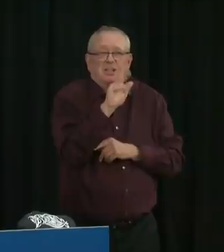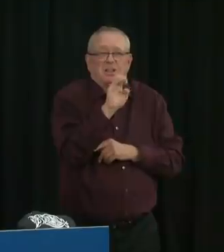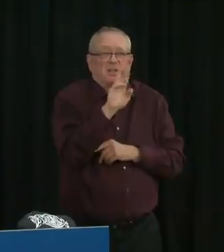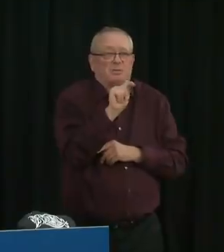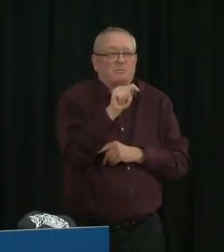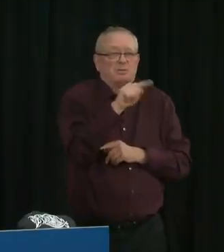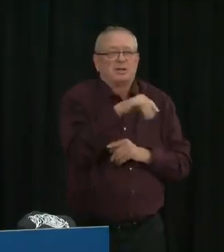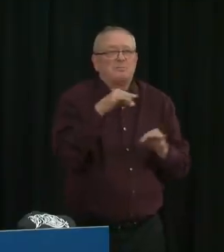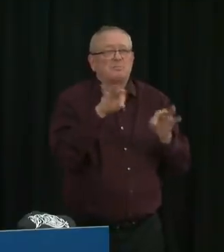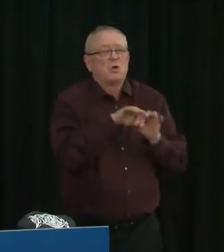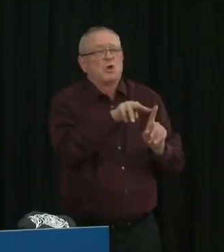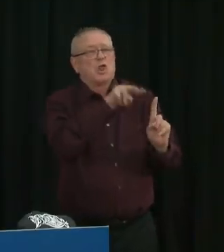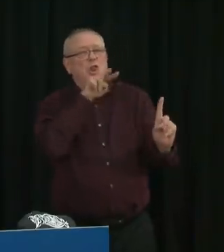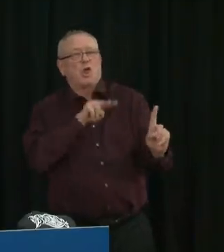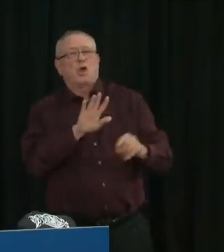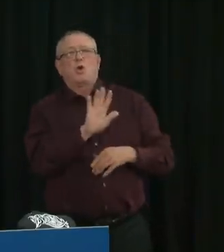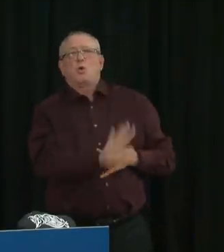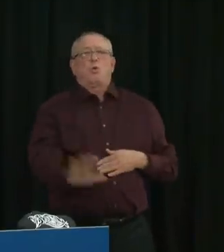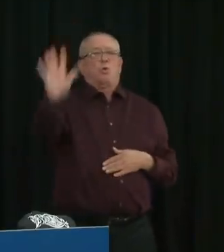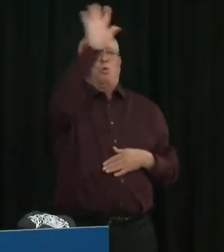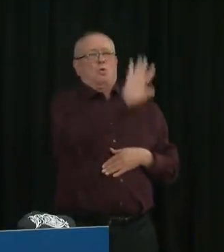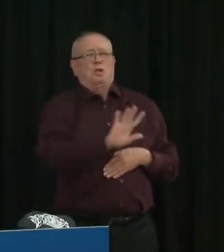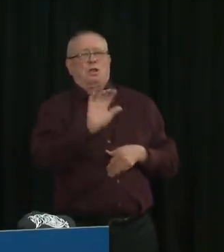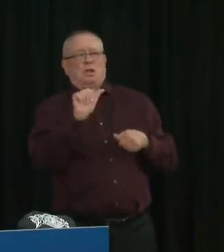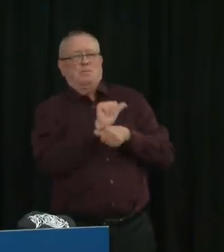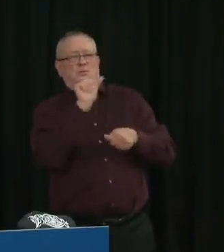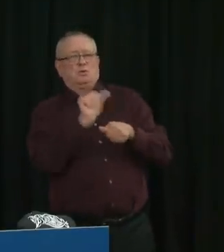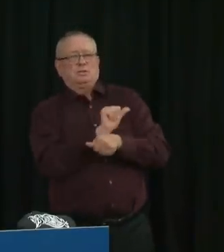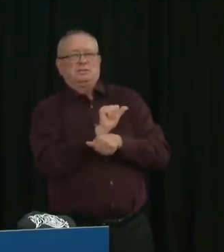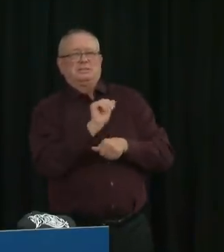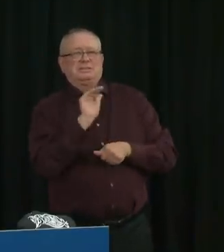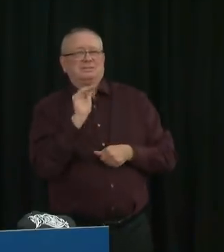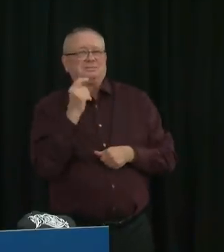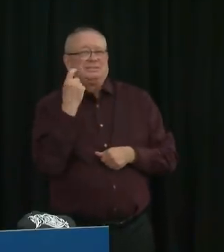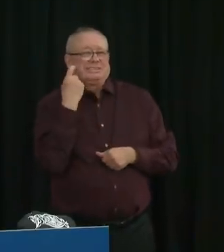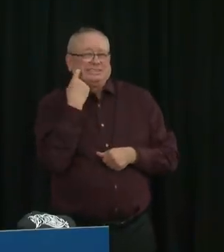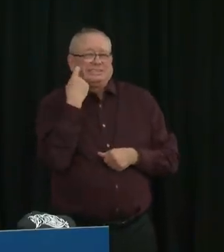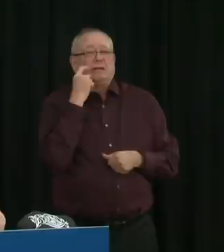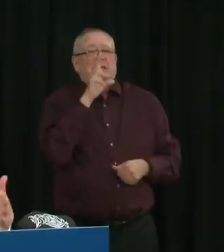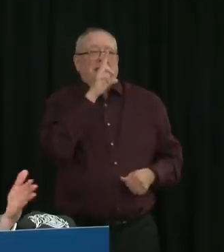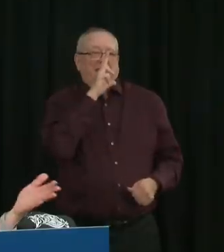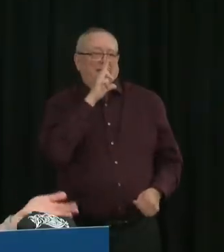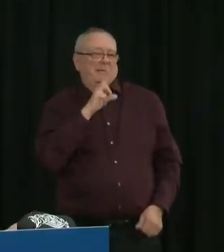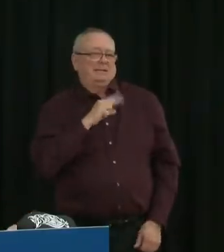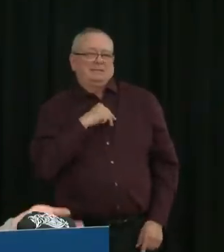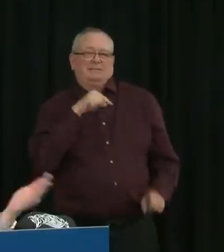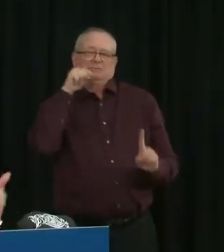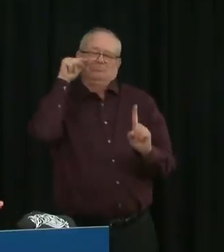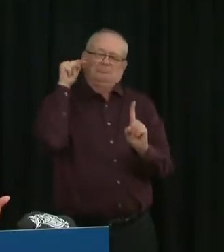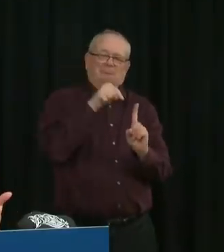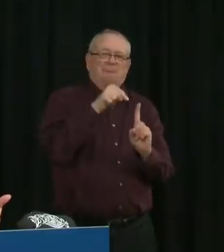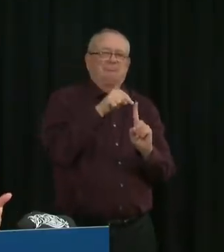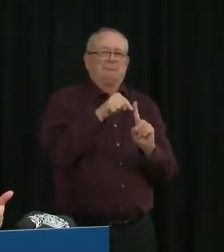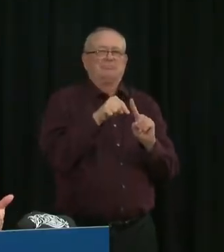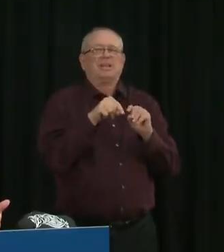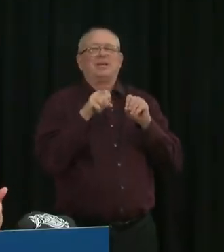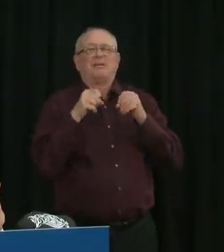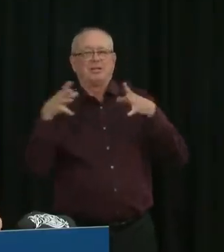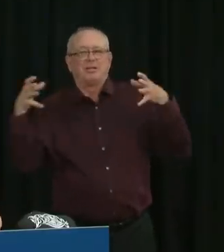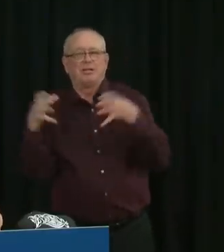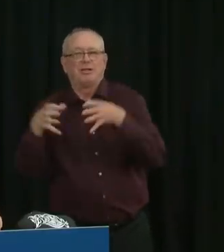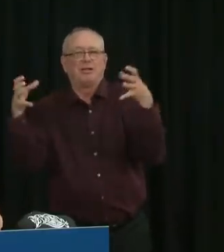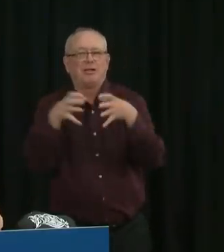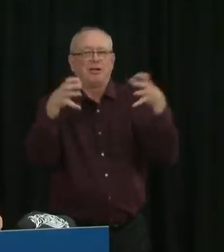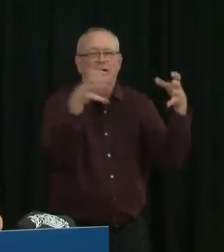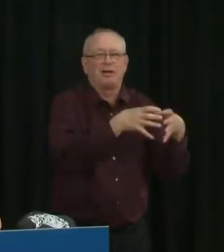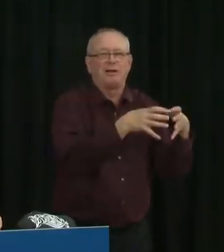we definitely have seen an impact from Thanksgiving gatherings and we're starting to see numbers where people who acquired it at Thanksgiving perhaps